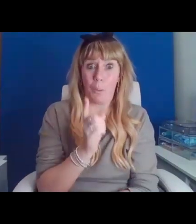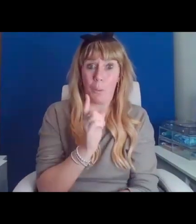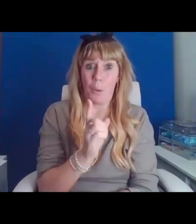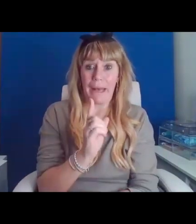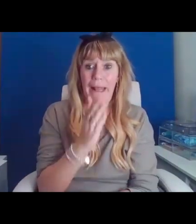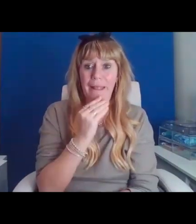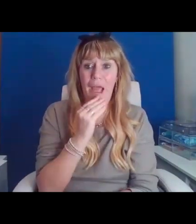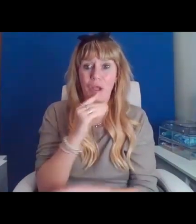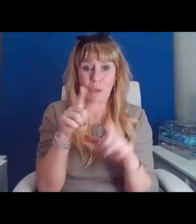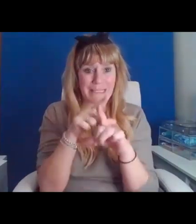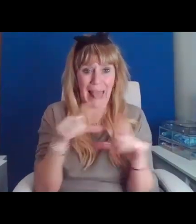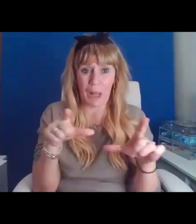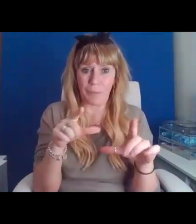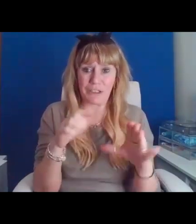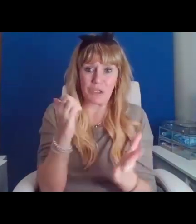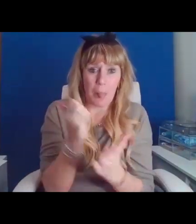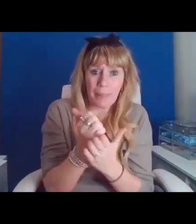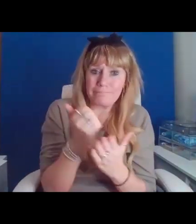all great.